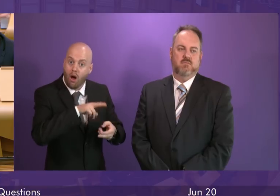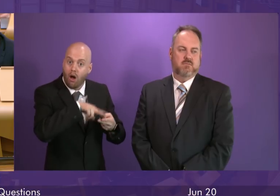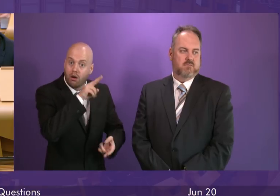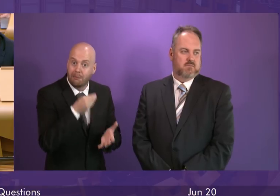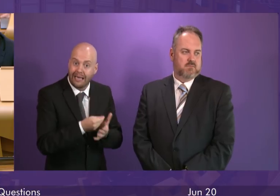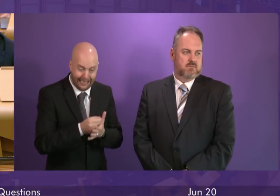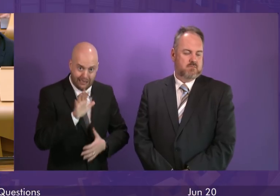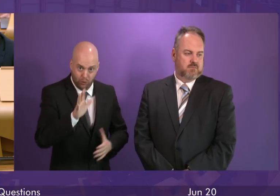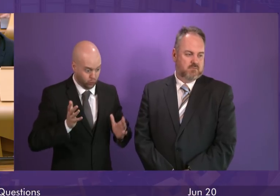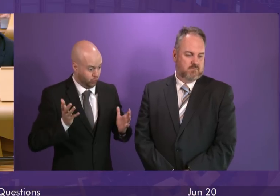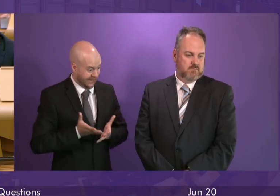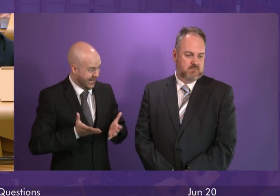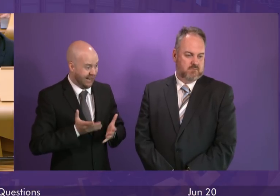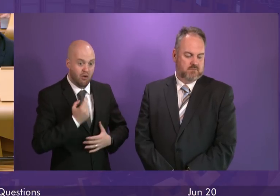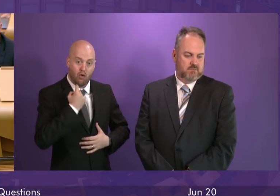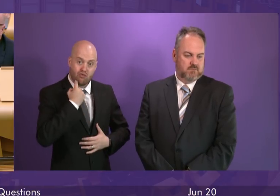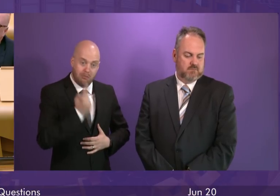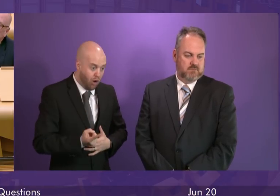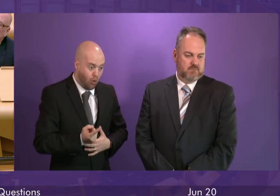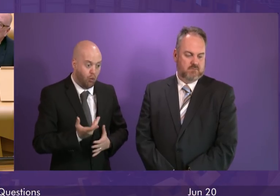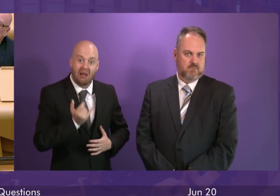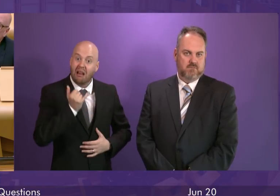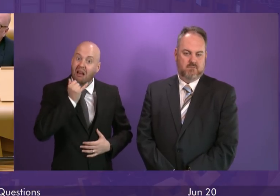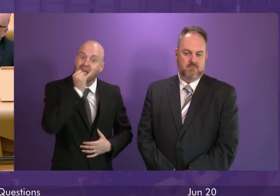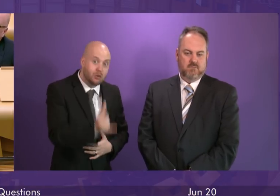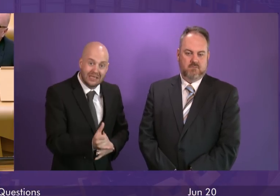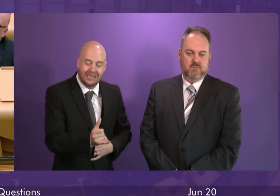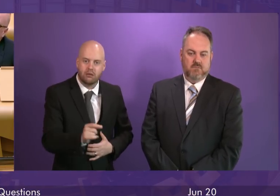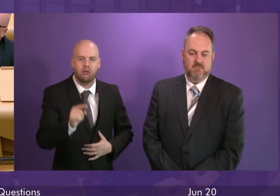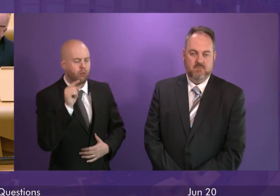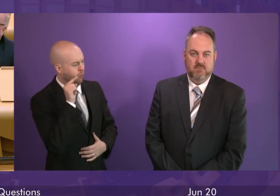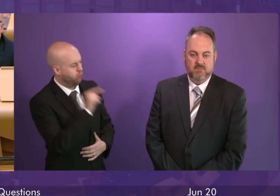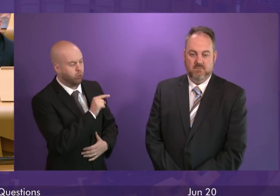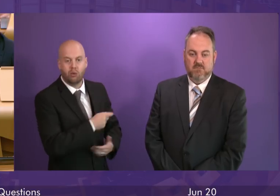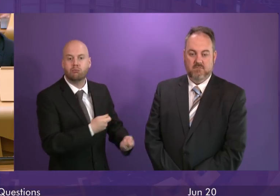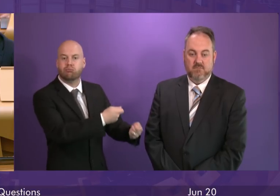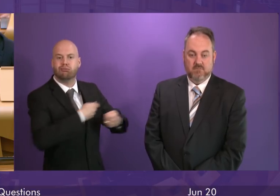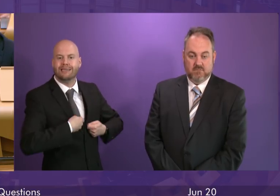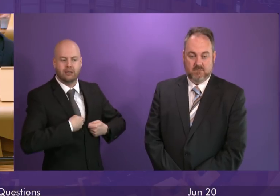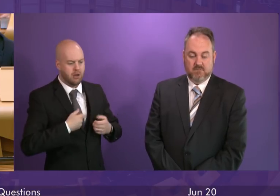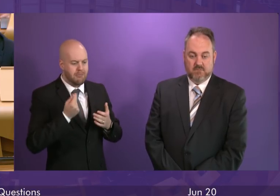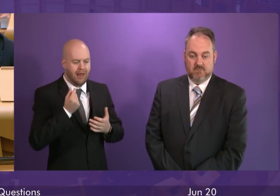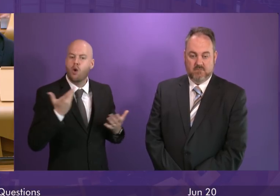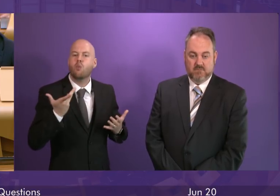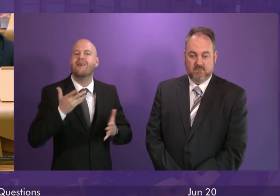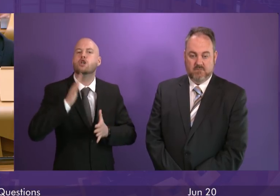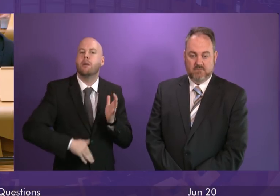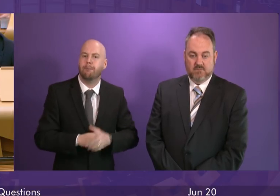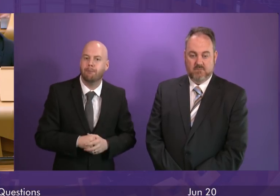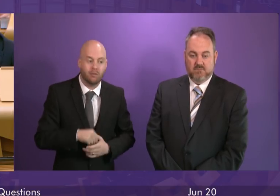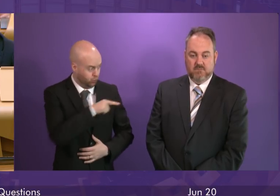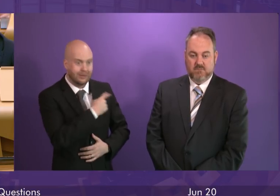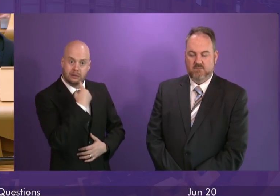tomorrow or even next week he wants to bring to me proposals about where we take that money from within the already